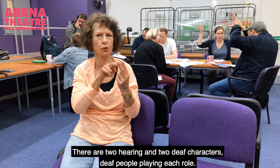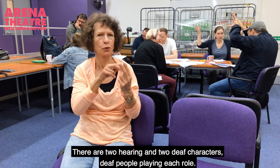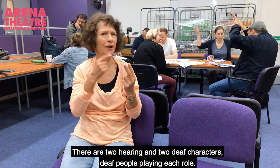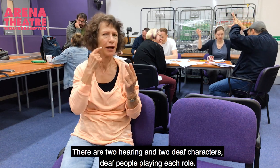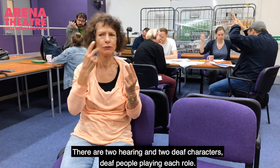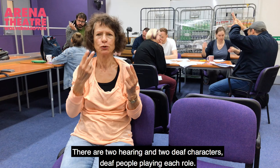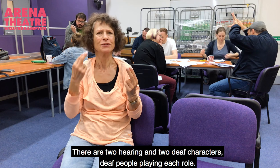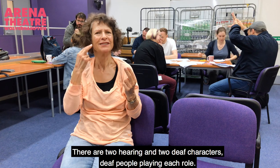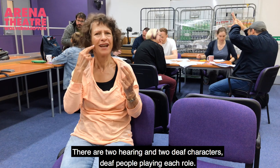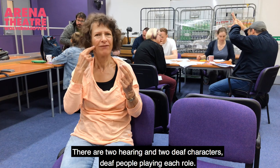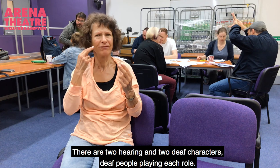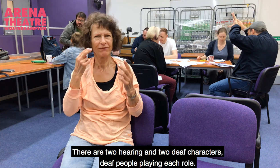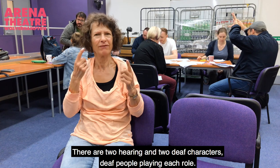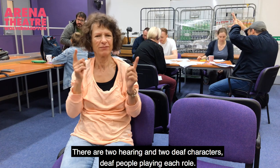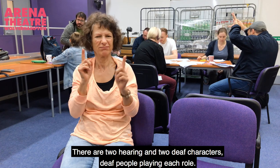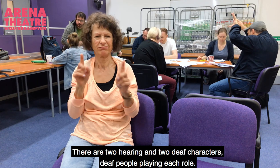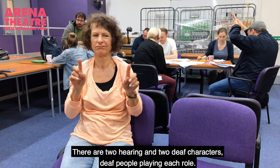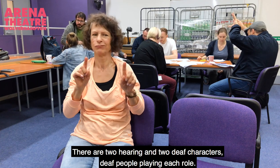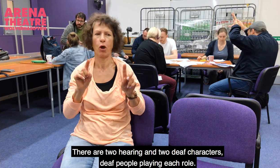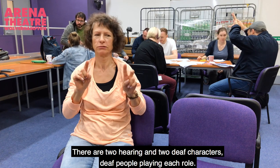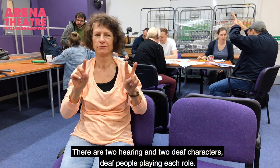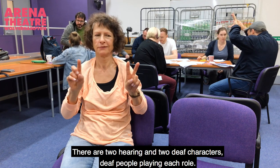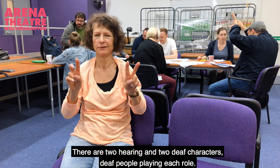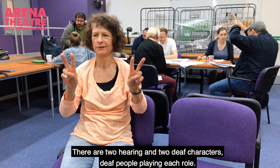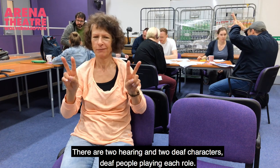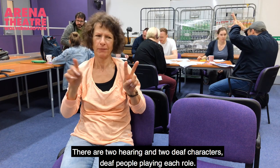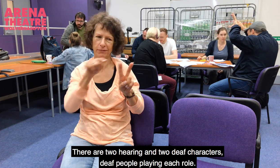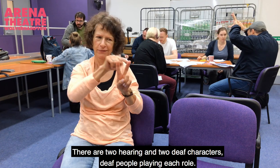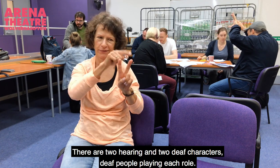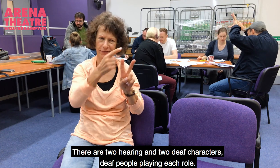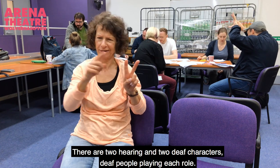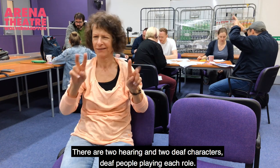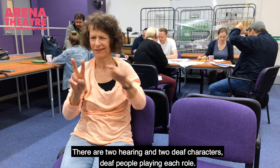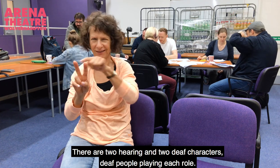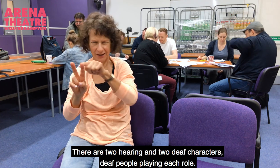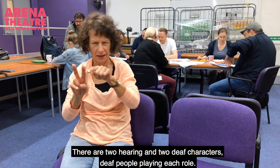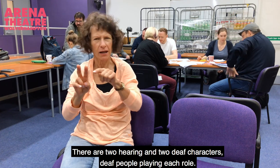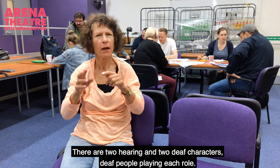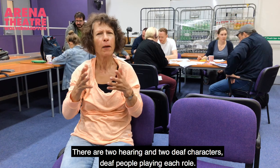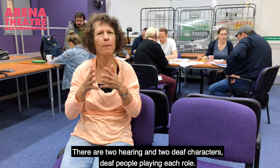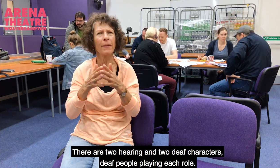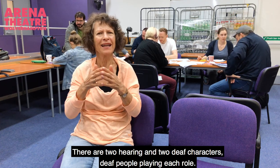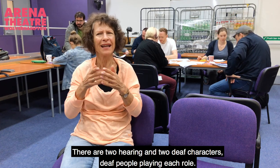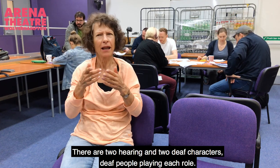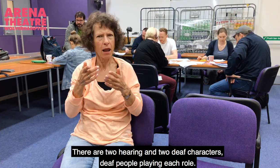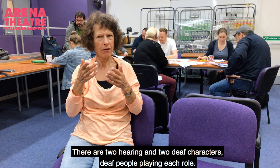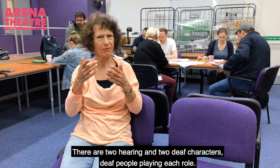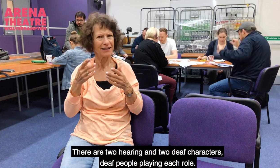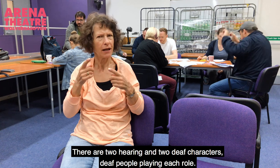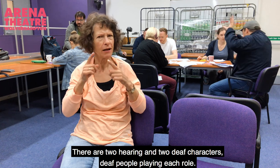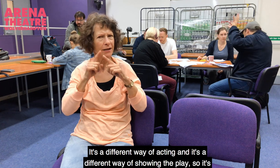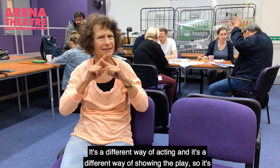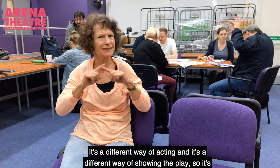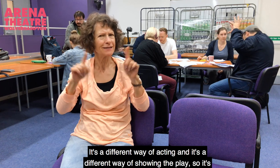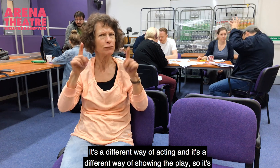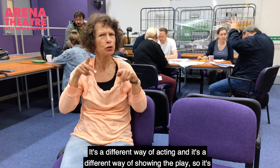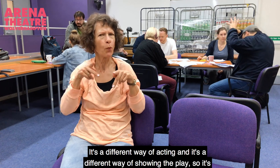there are two hearing and two deaf characters or deaf people playing each role